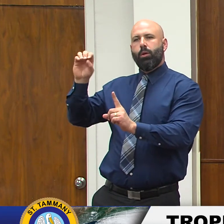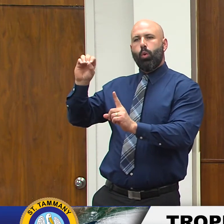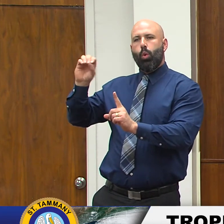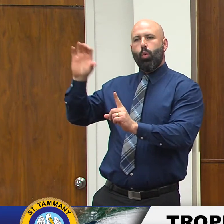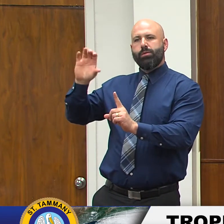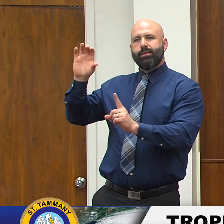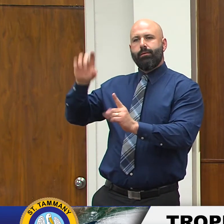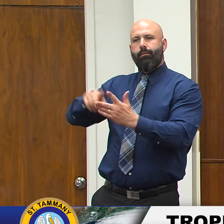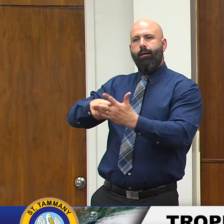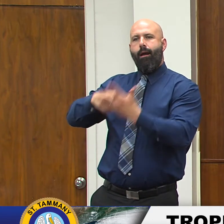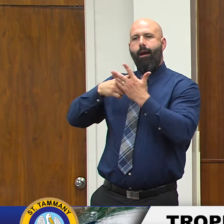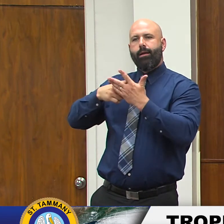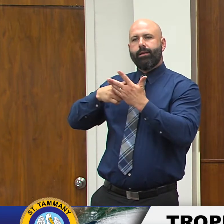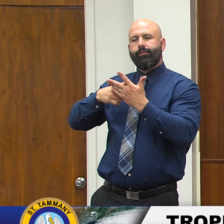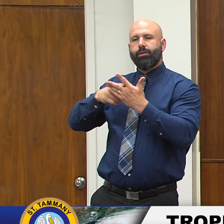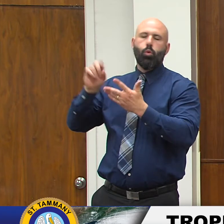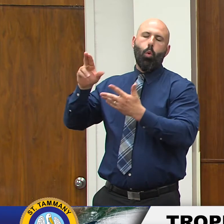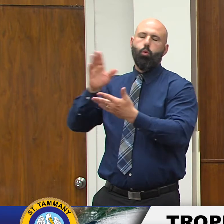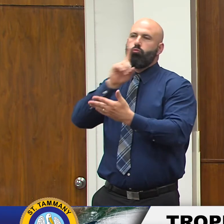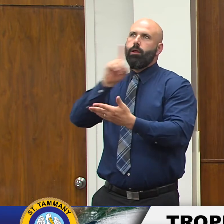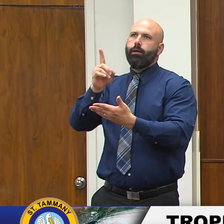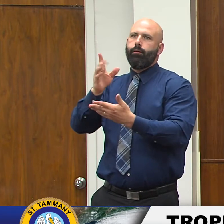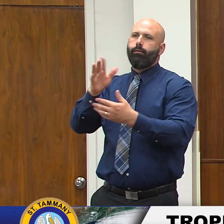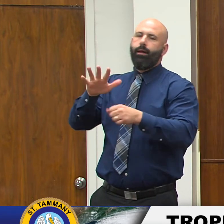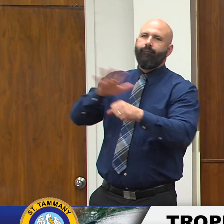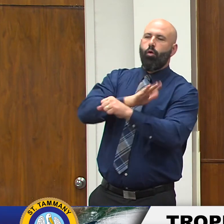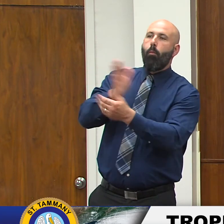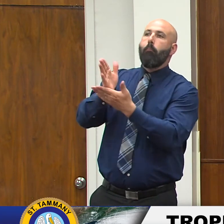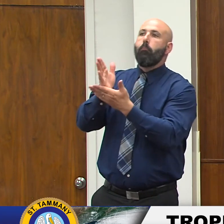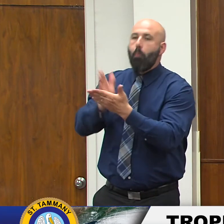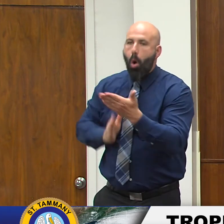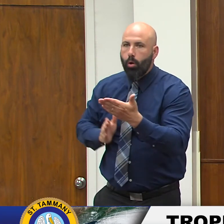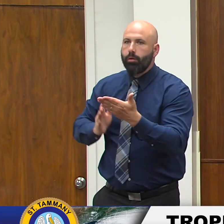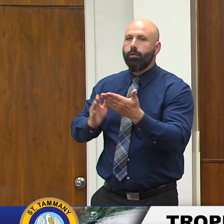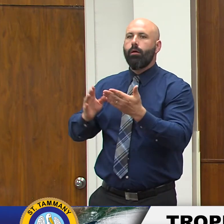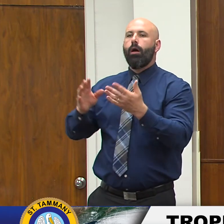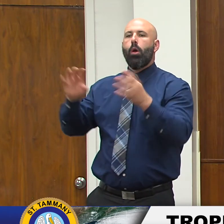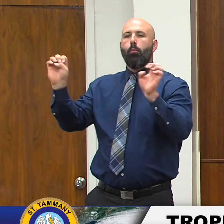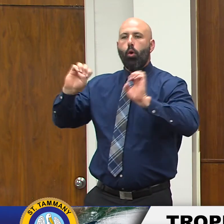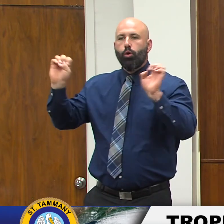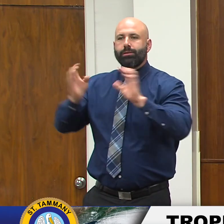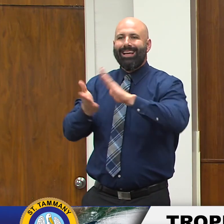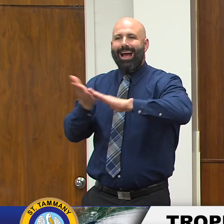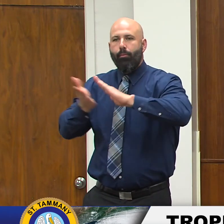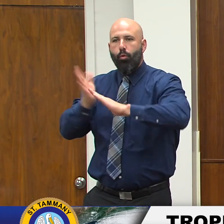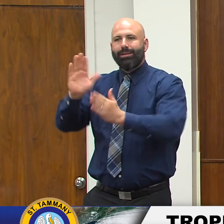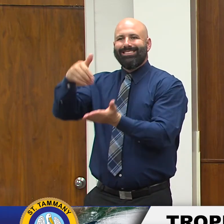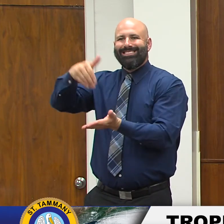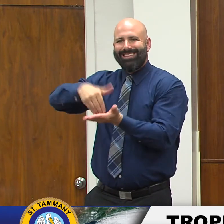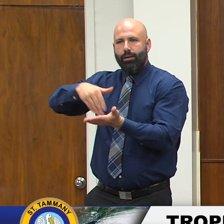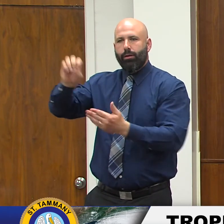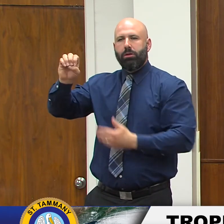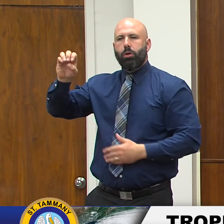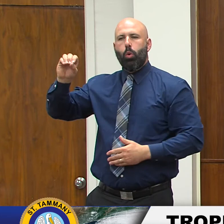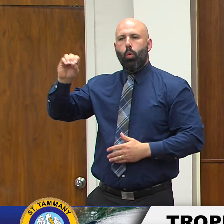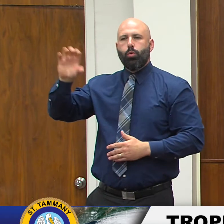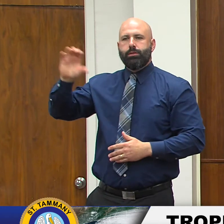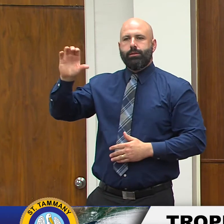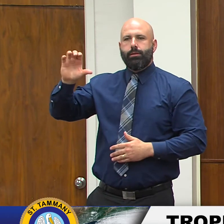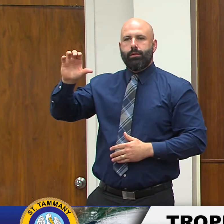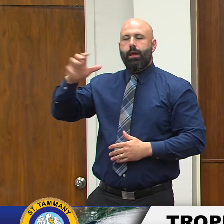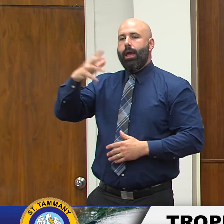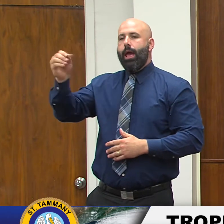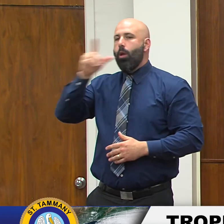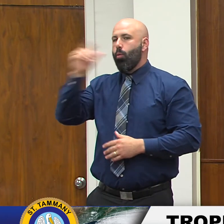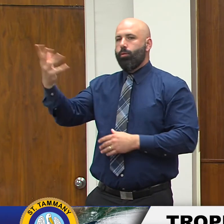activation or the partial activation actually of our emergency operations center and who will who that will include and and